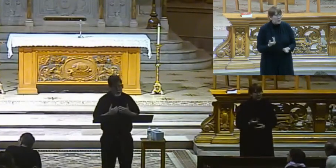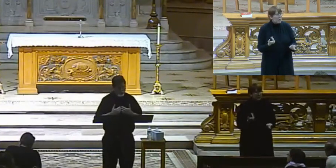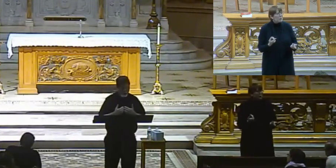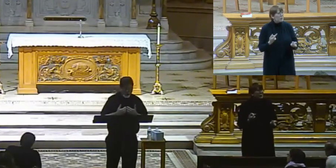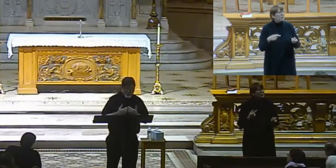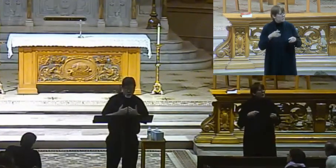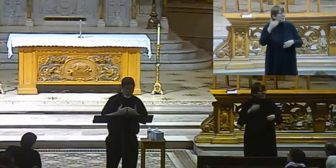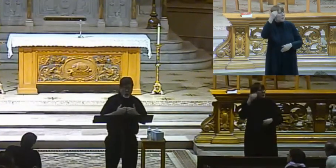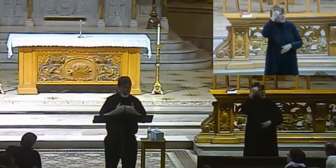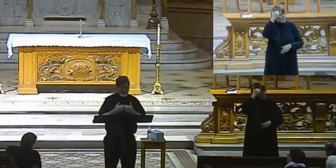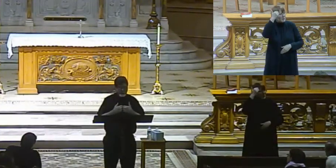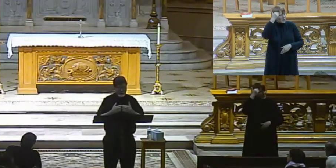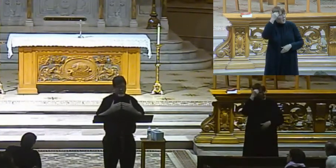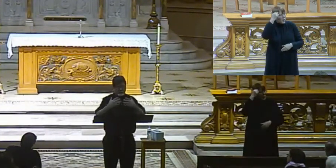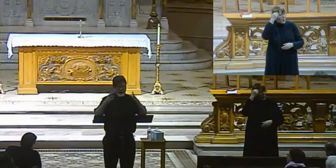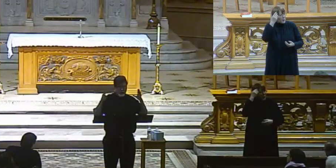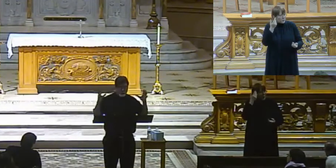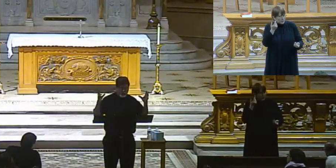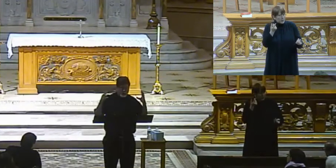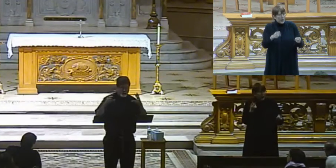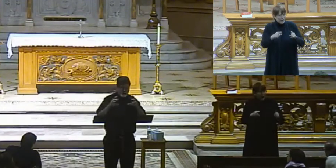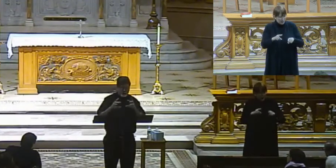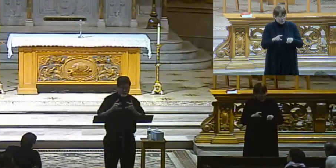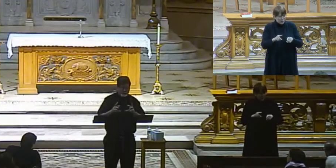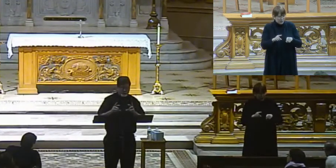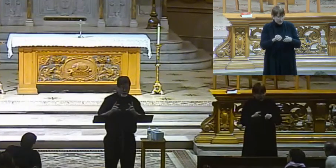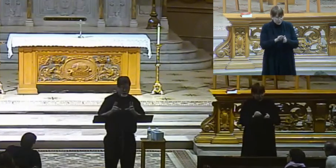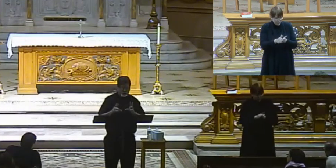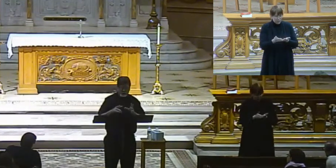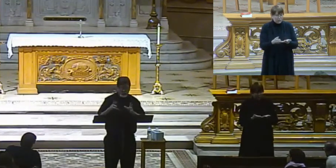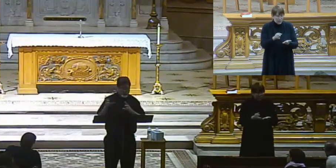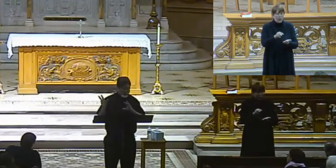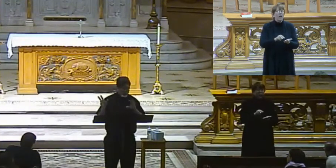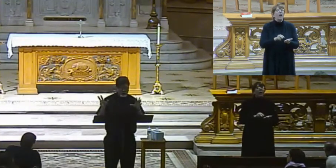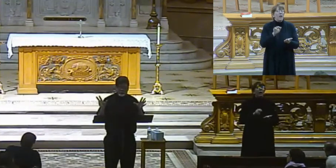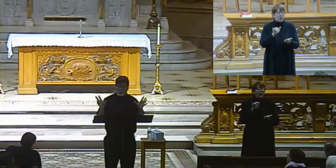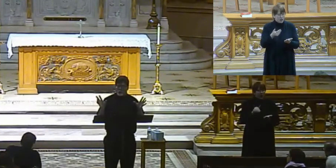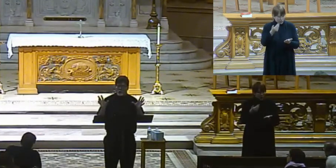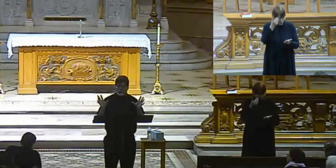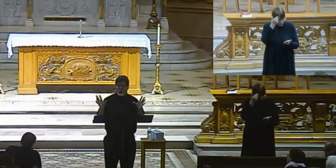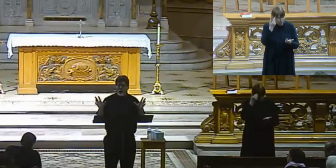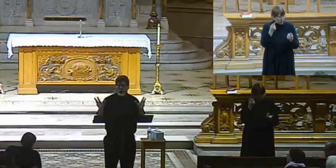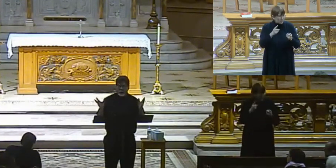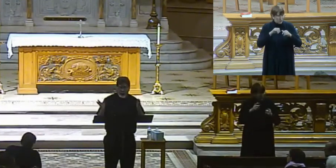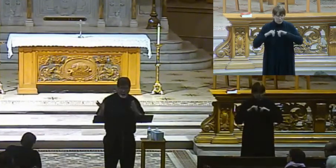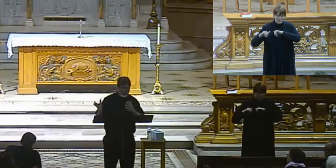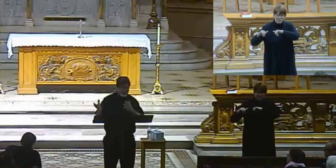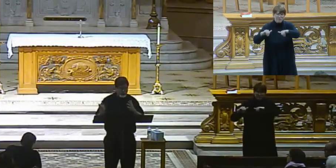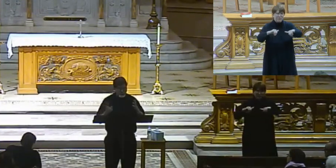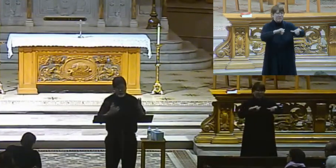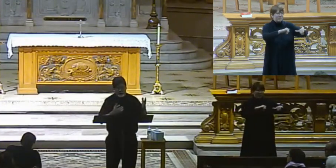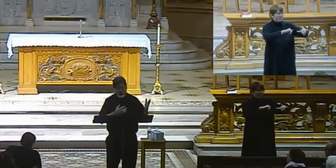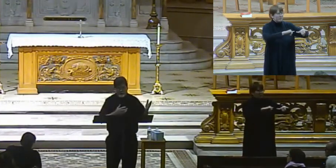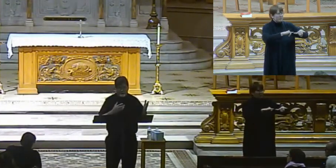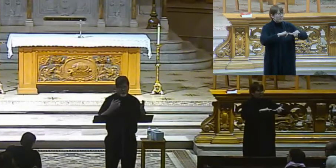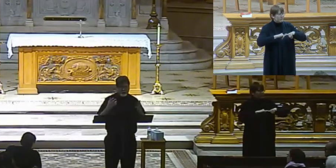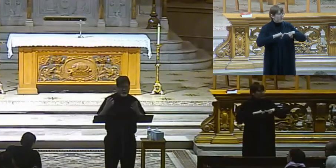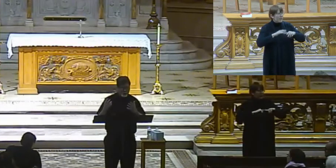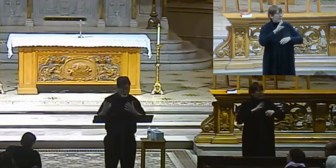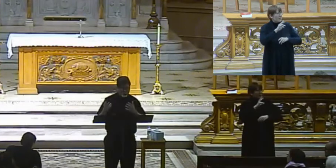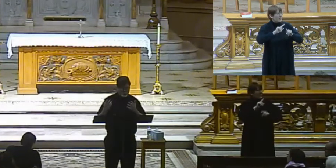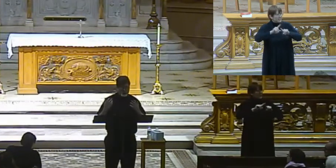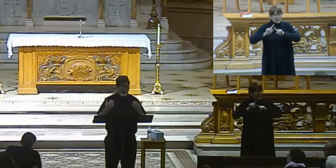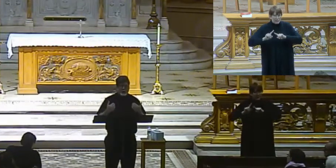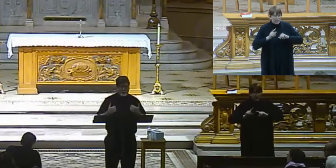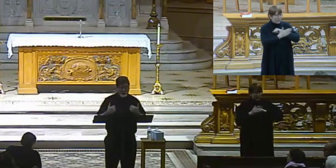was going on. So even in that unity, in the diversity, the missals throughout the world allowed people in every